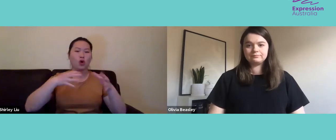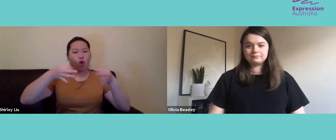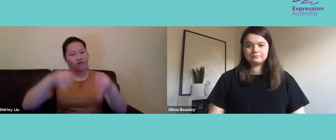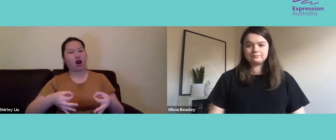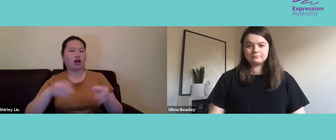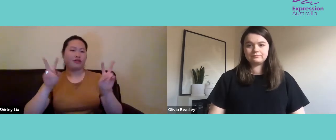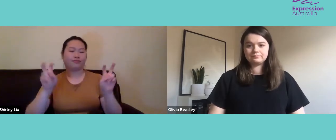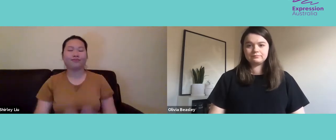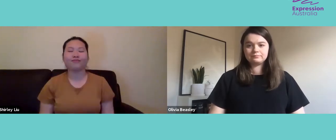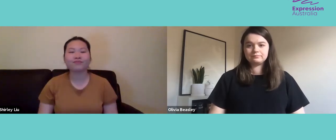official language.